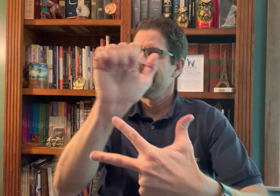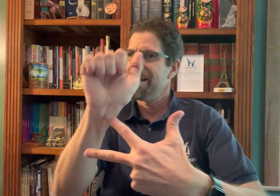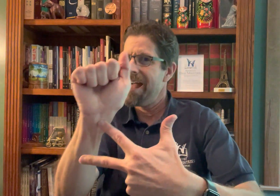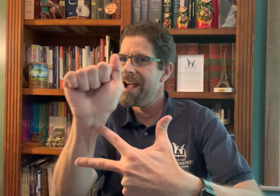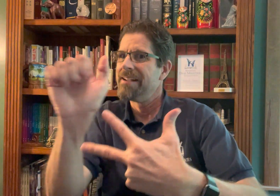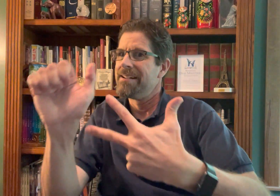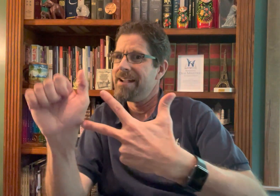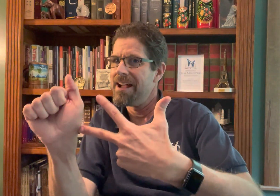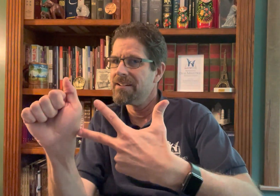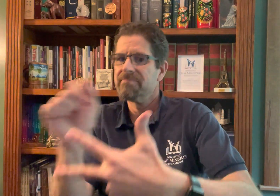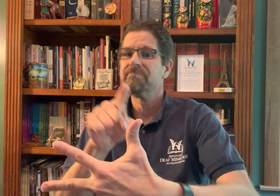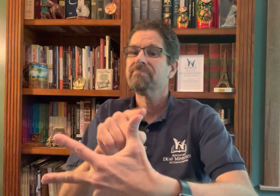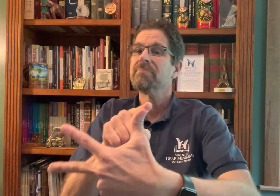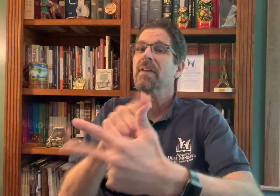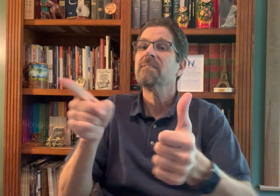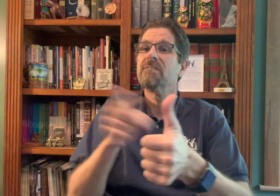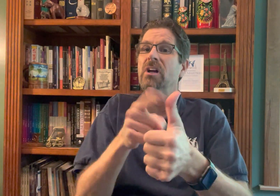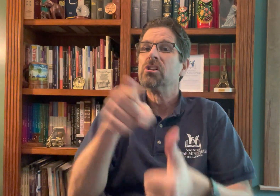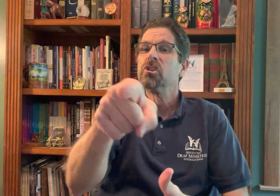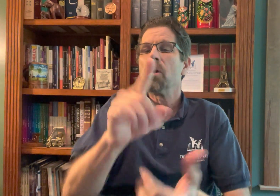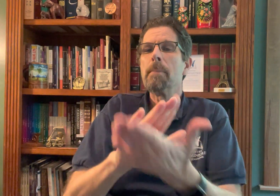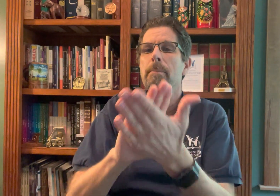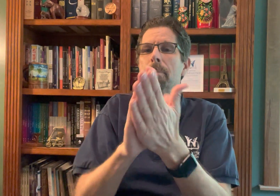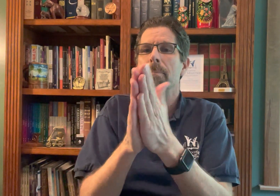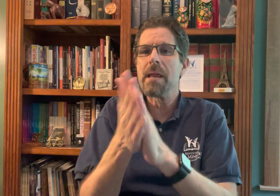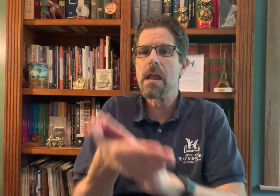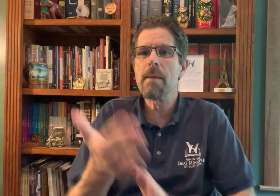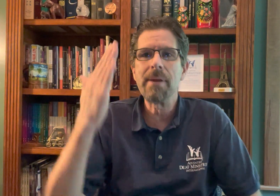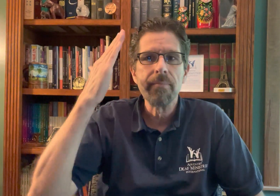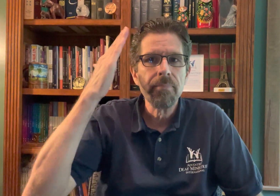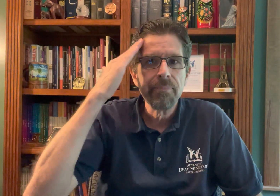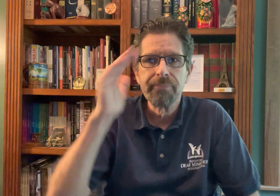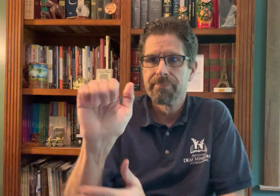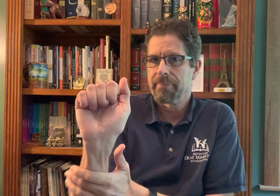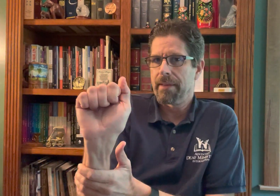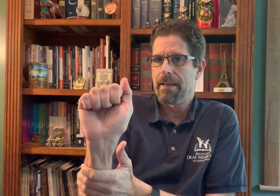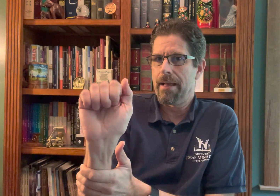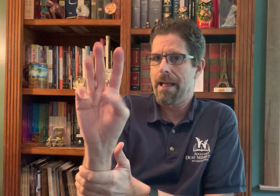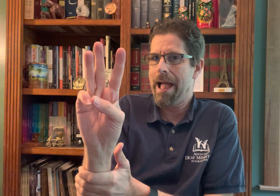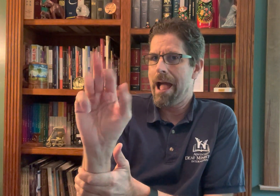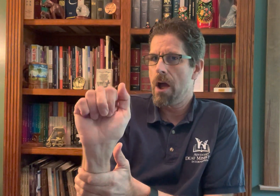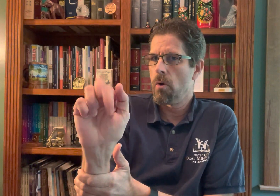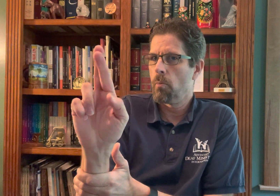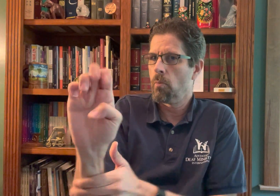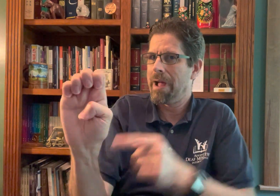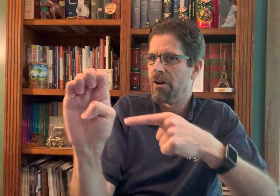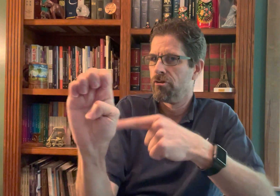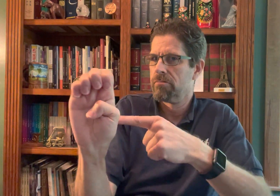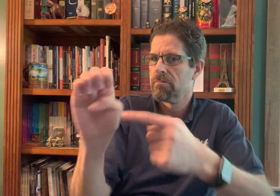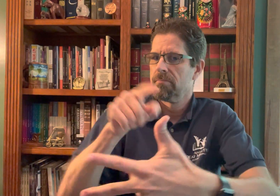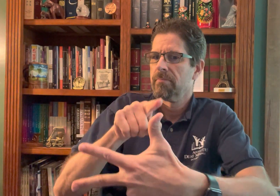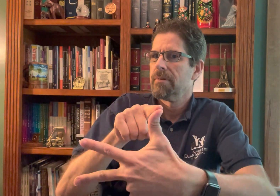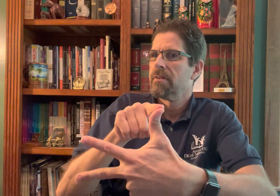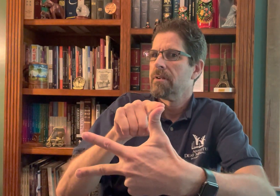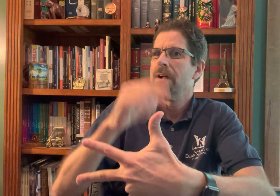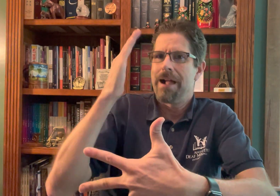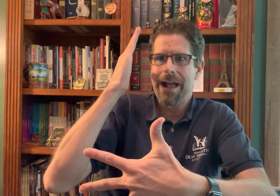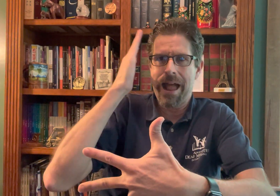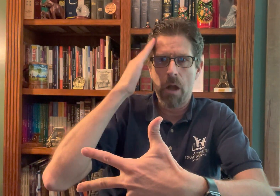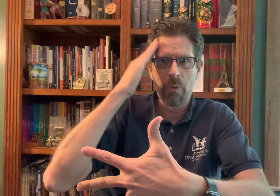We have three, what's known as the three A's. A, to become aware.